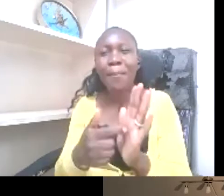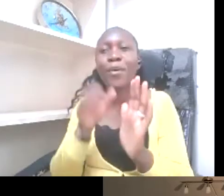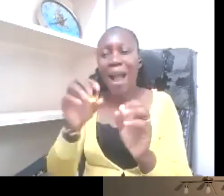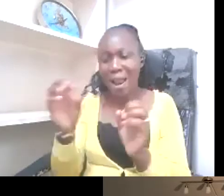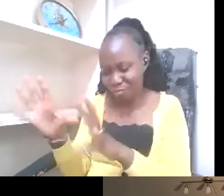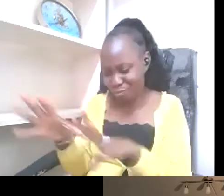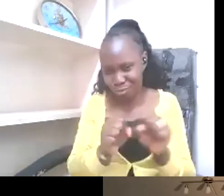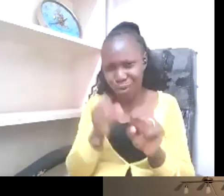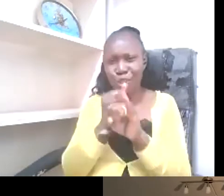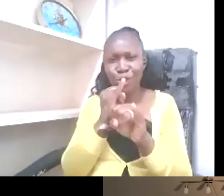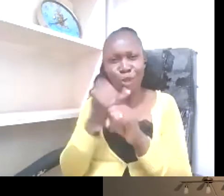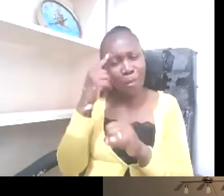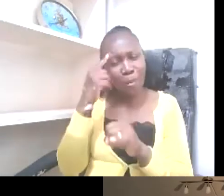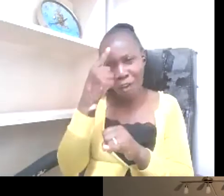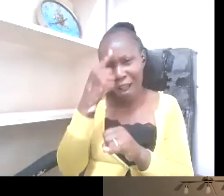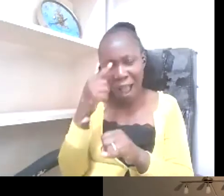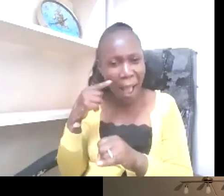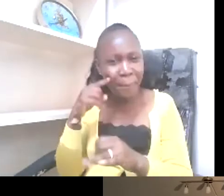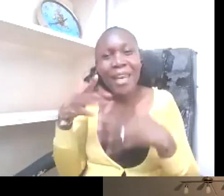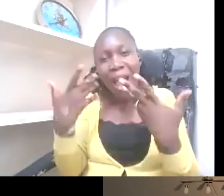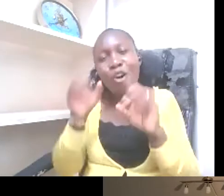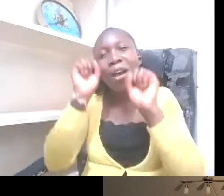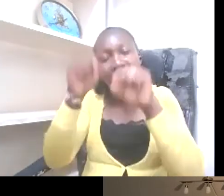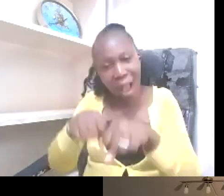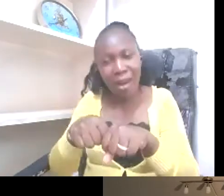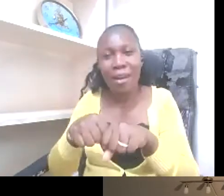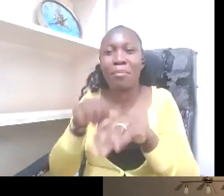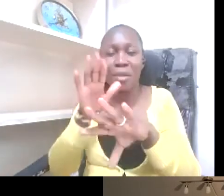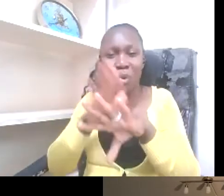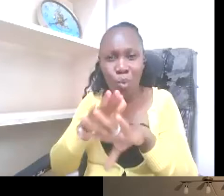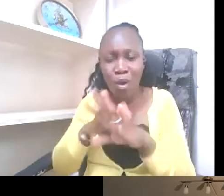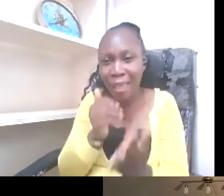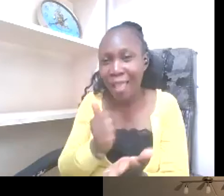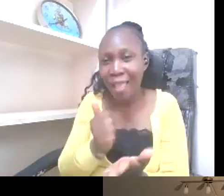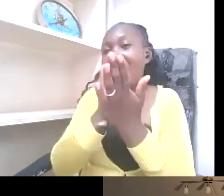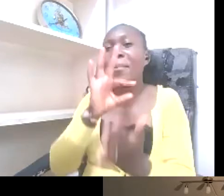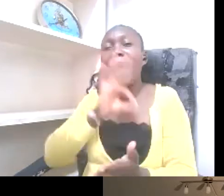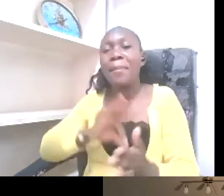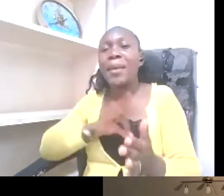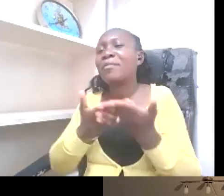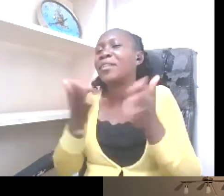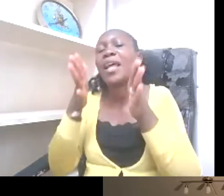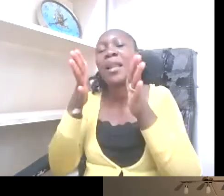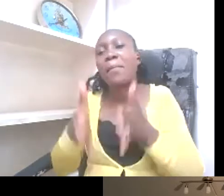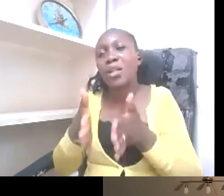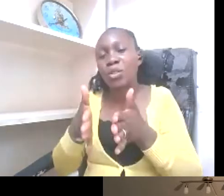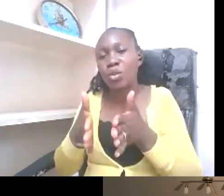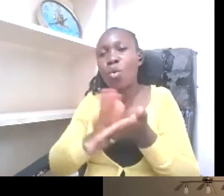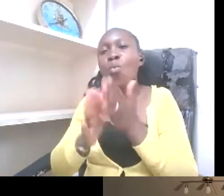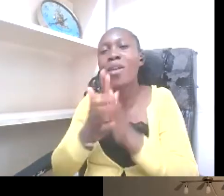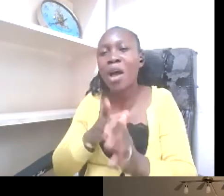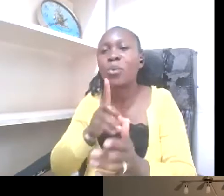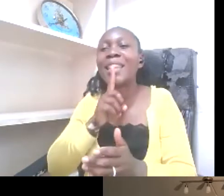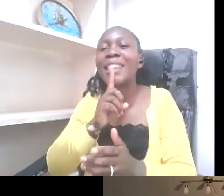in a way that's beneficial for anyone and doesn't threaten the job market for live